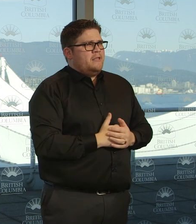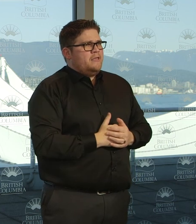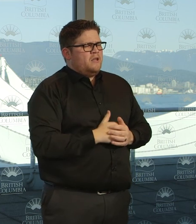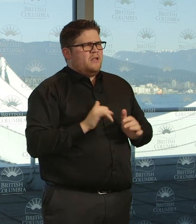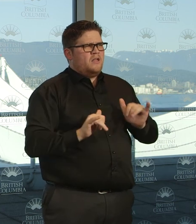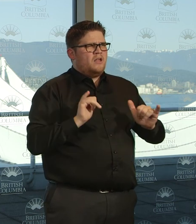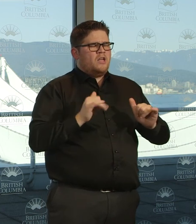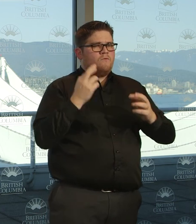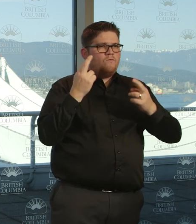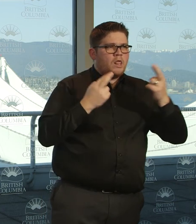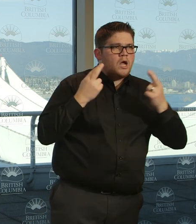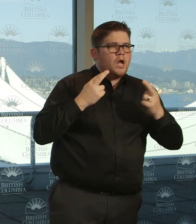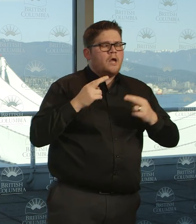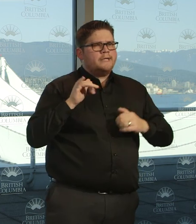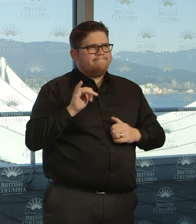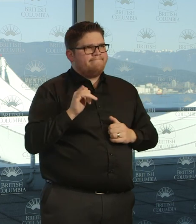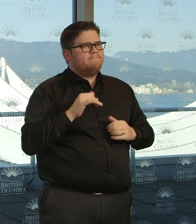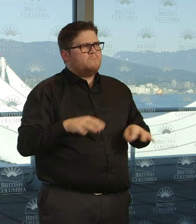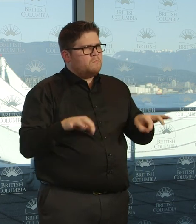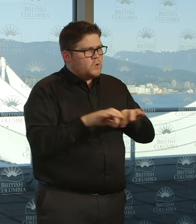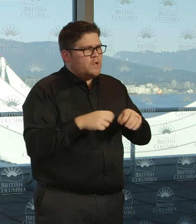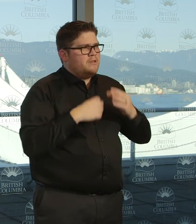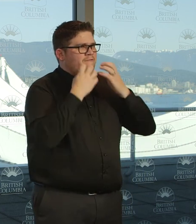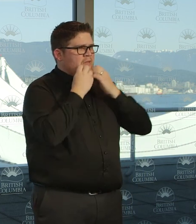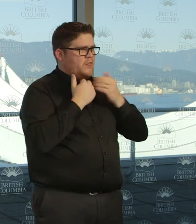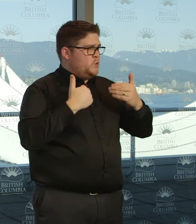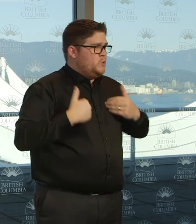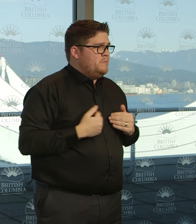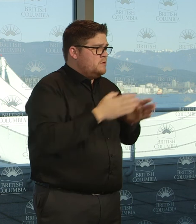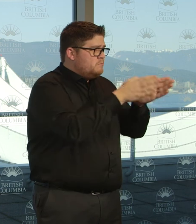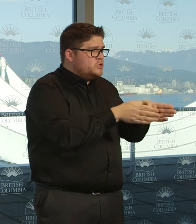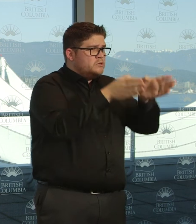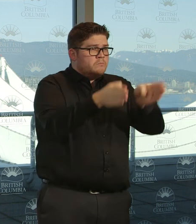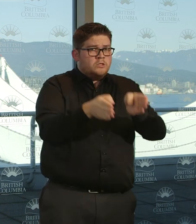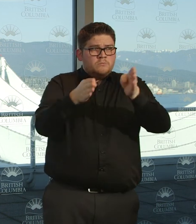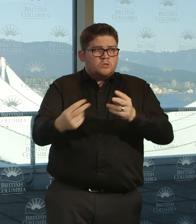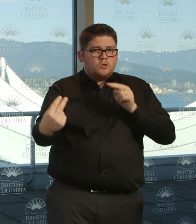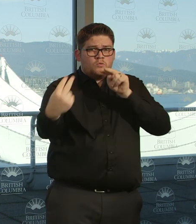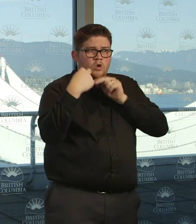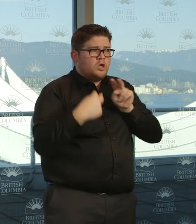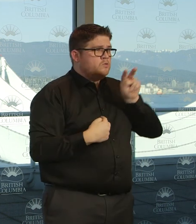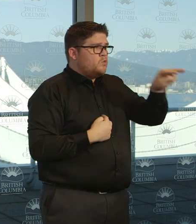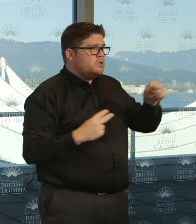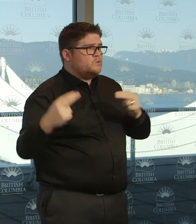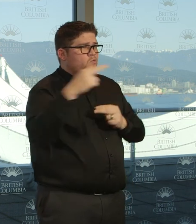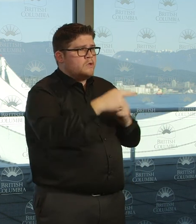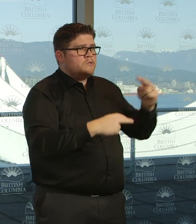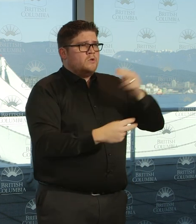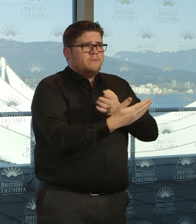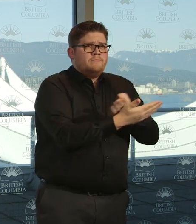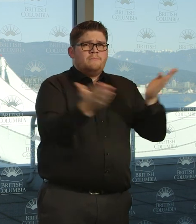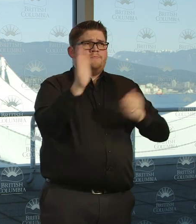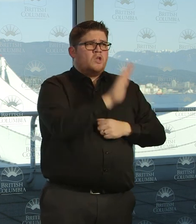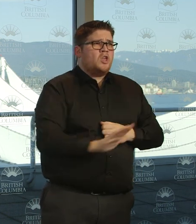Every single person watching. And every single person in this room and all of the other rooms in BC. If that shared